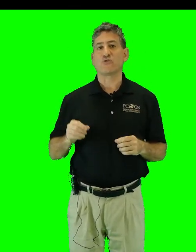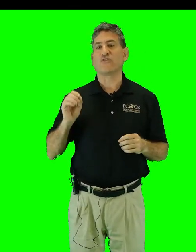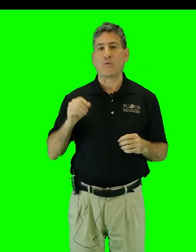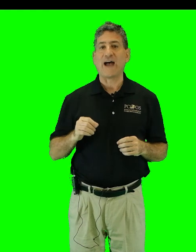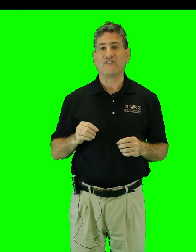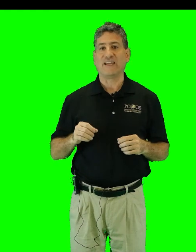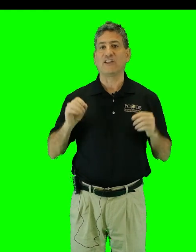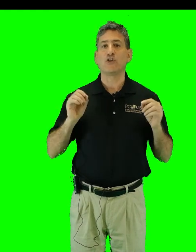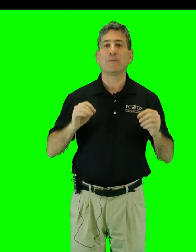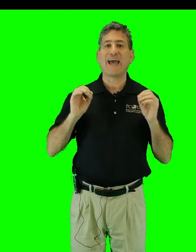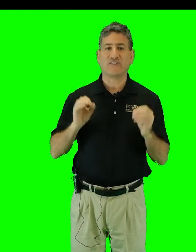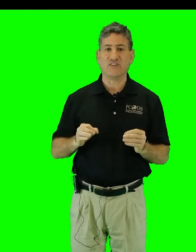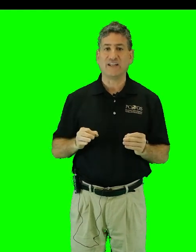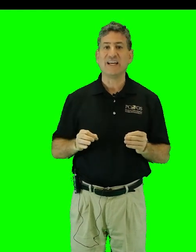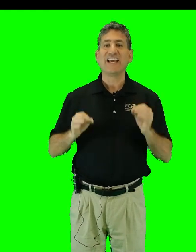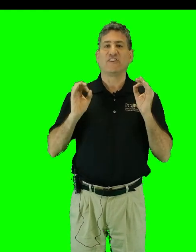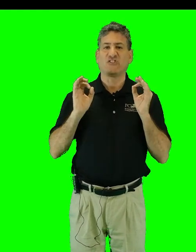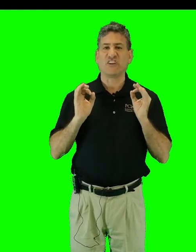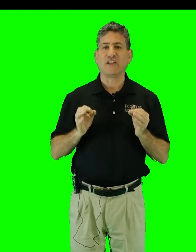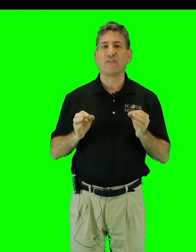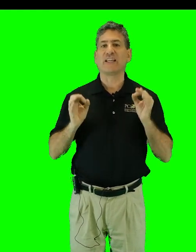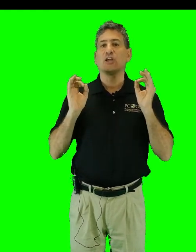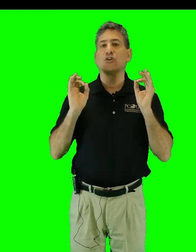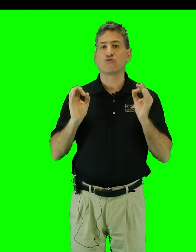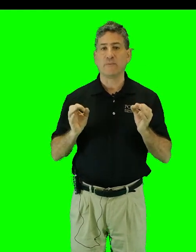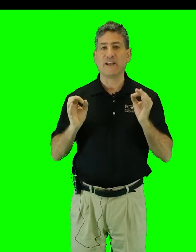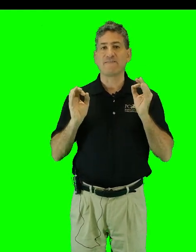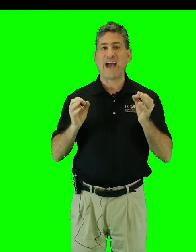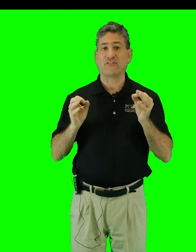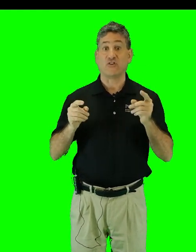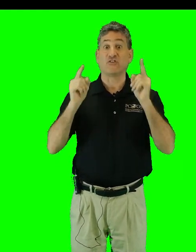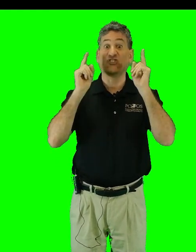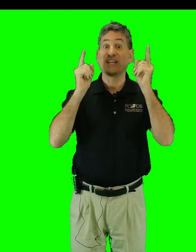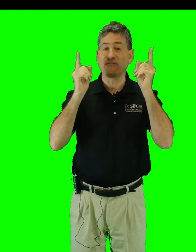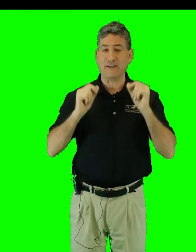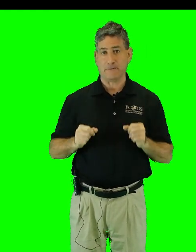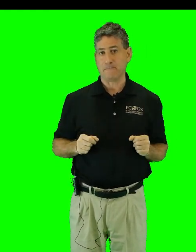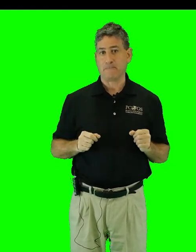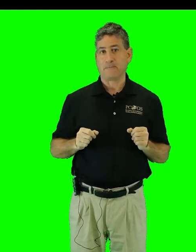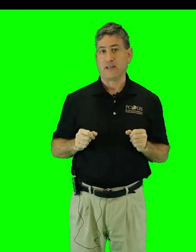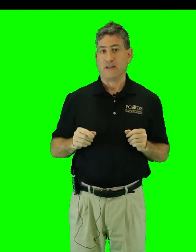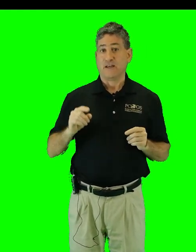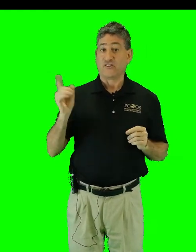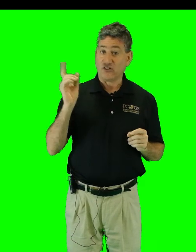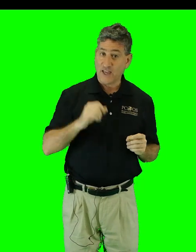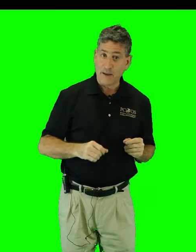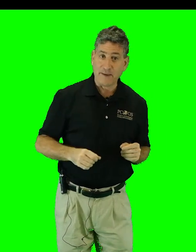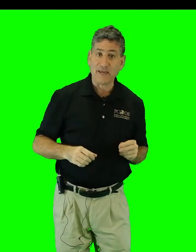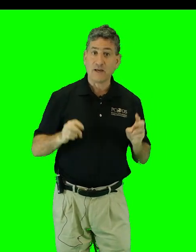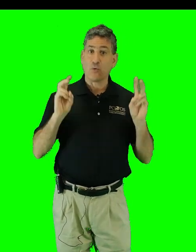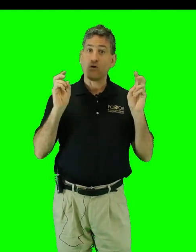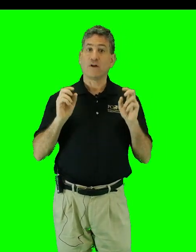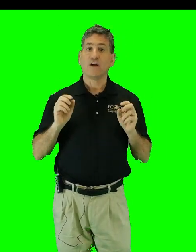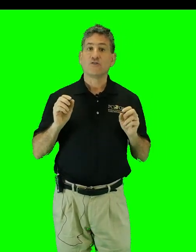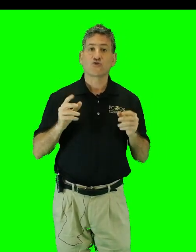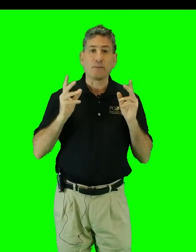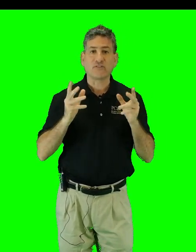is rising and human activity is a significant contributing factor. Significant. Says the AP, quote, Trump's